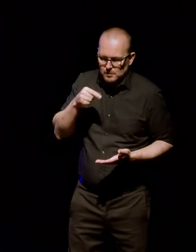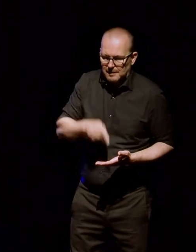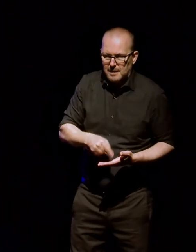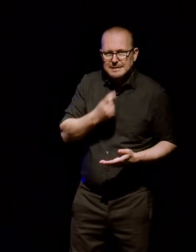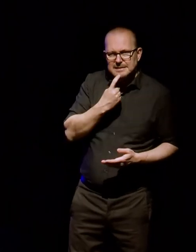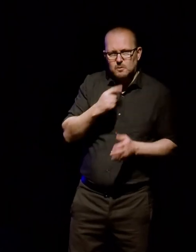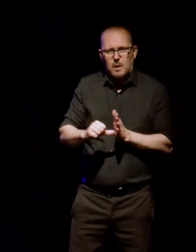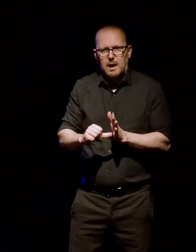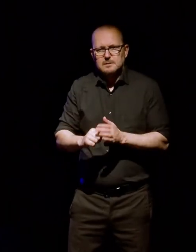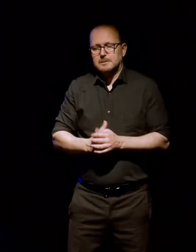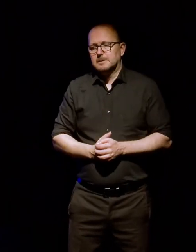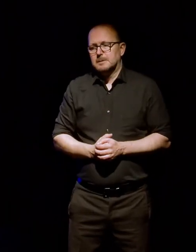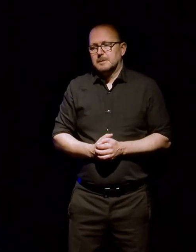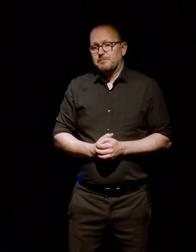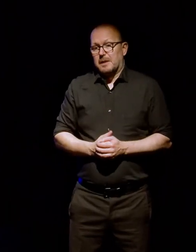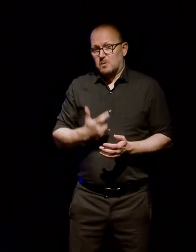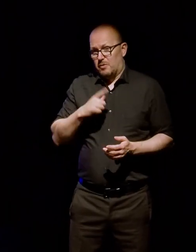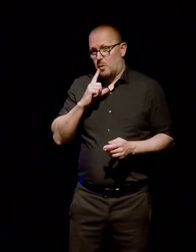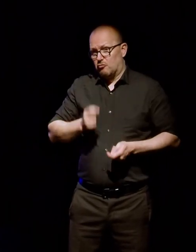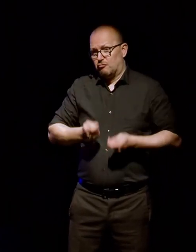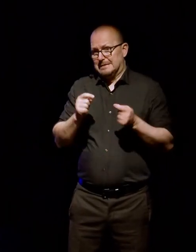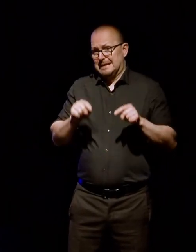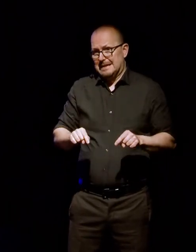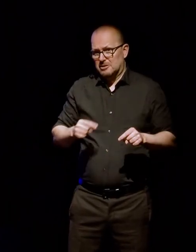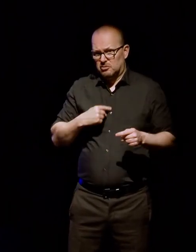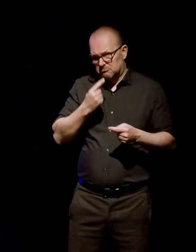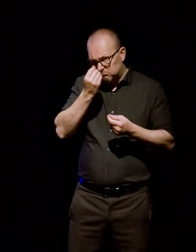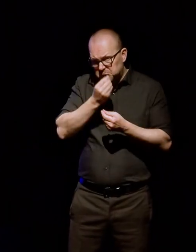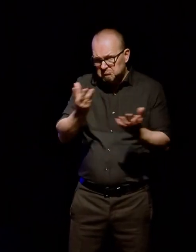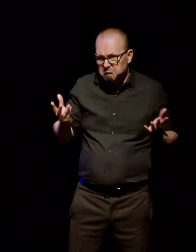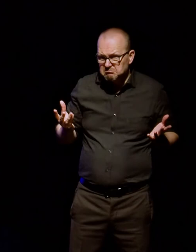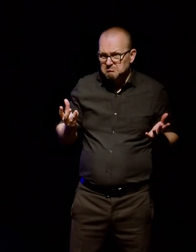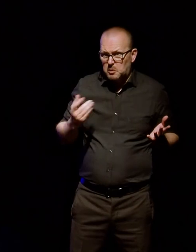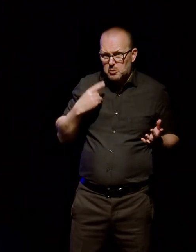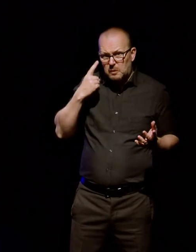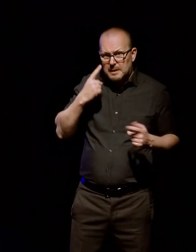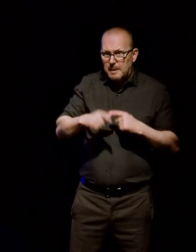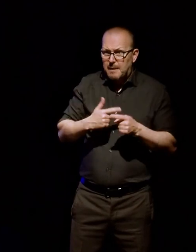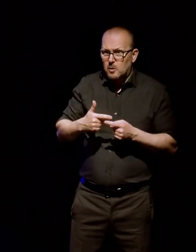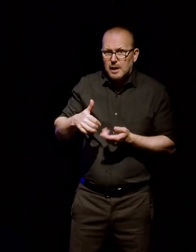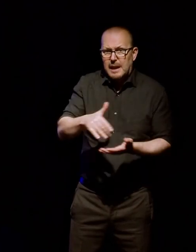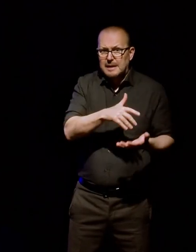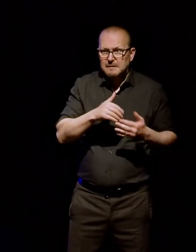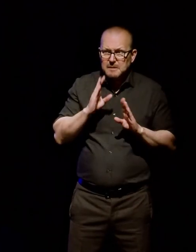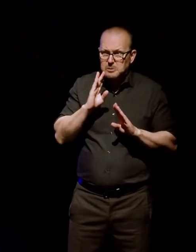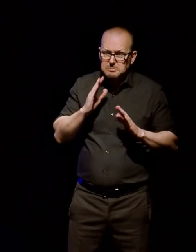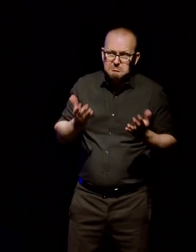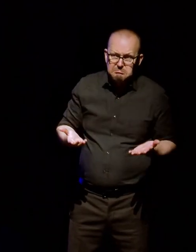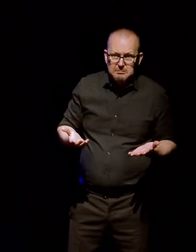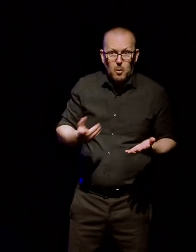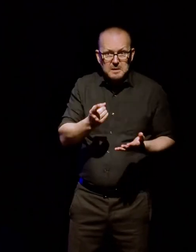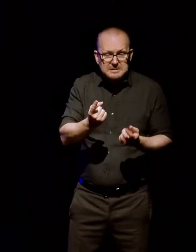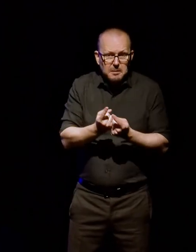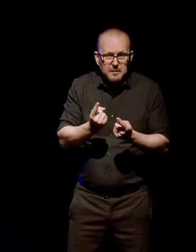the reason I want to talk about it here is just to see what everybody else thinks about collecting Facebook. But also if this is something in terms of either